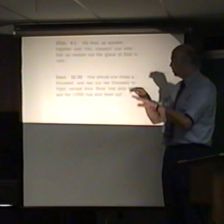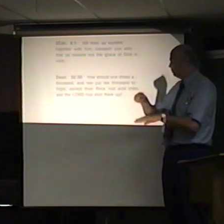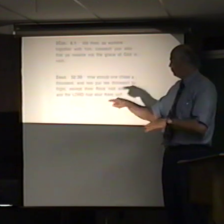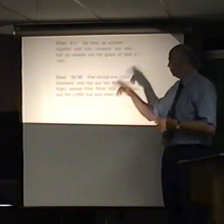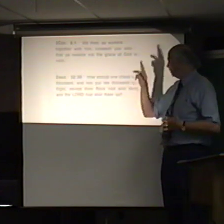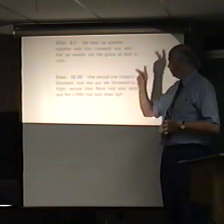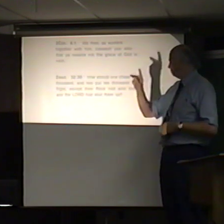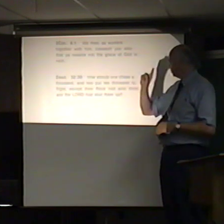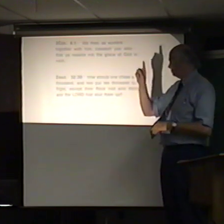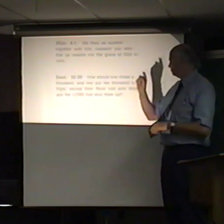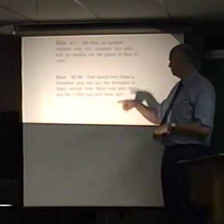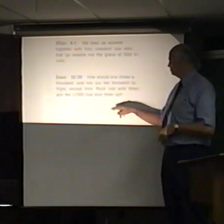jumped them up.